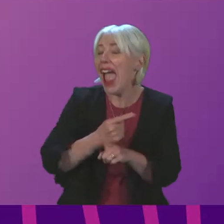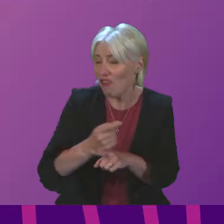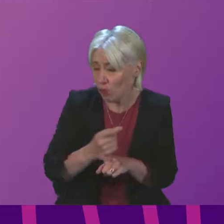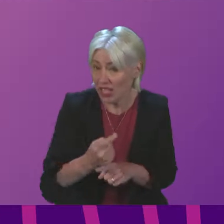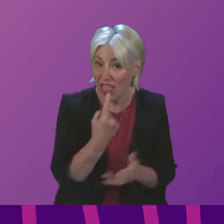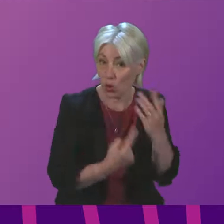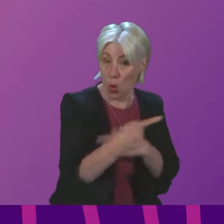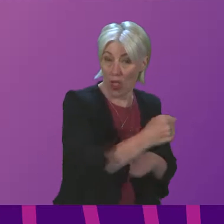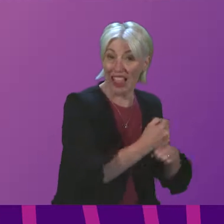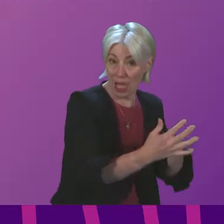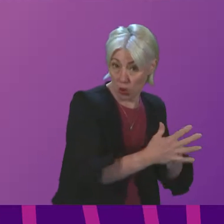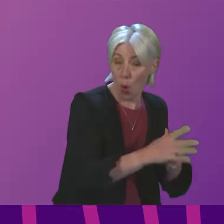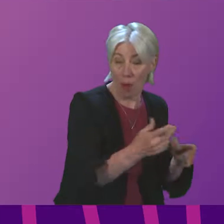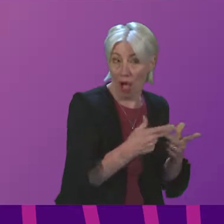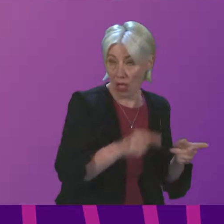That